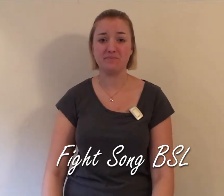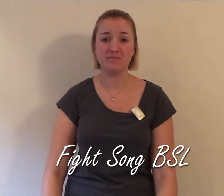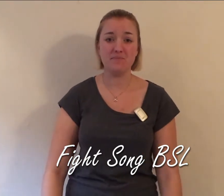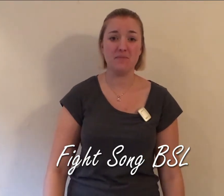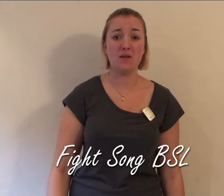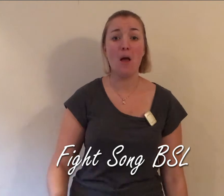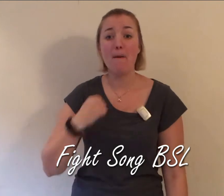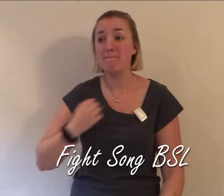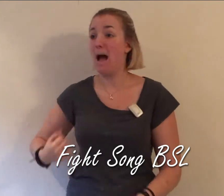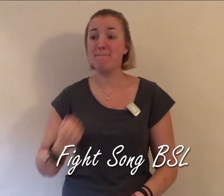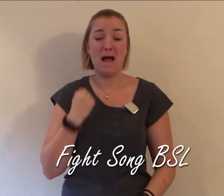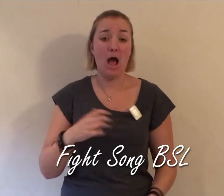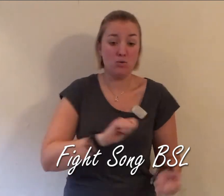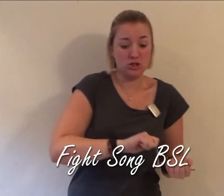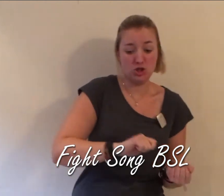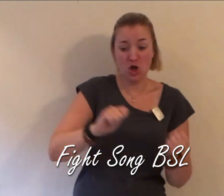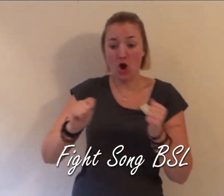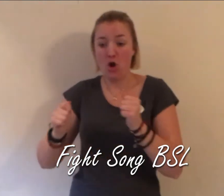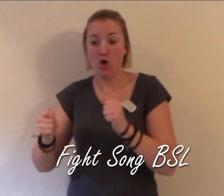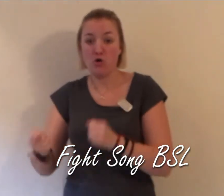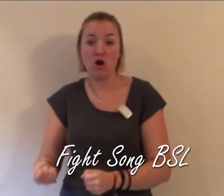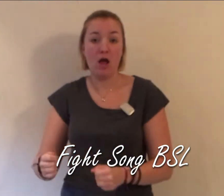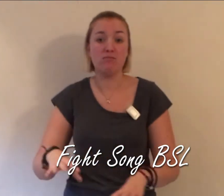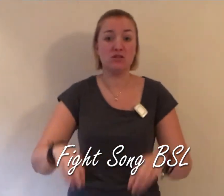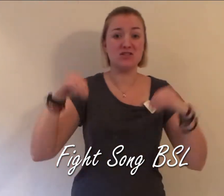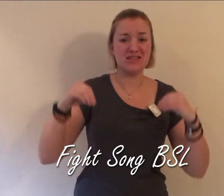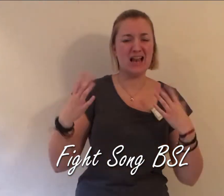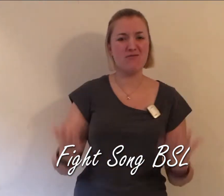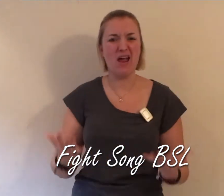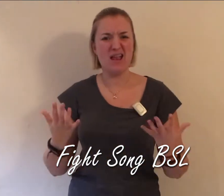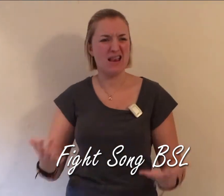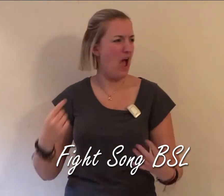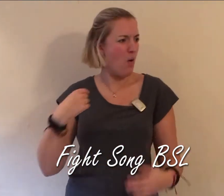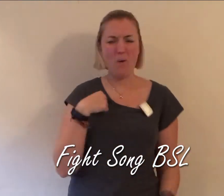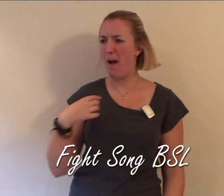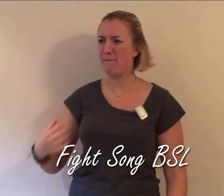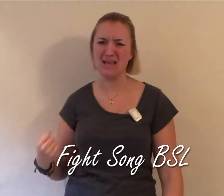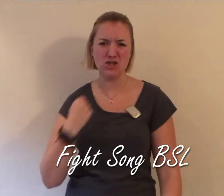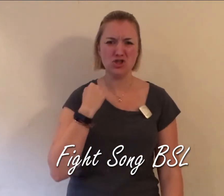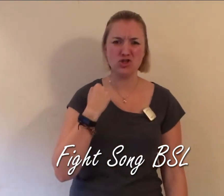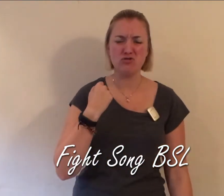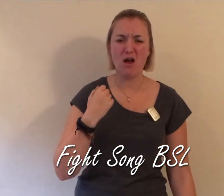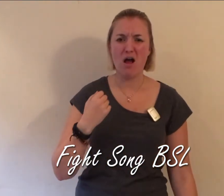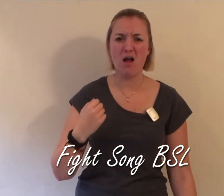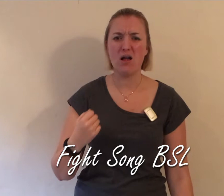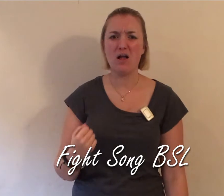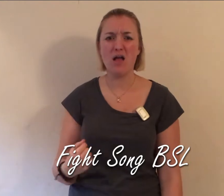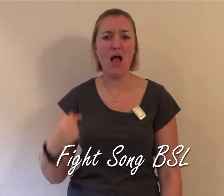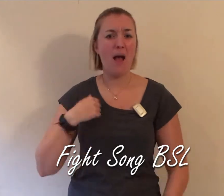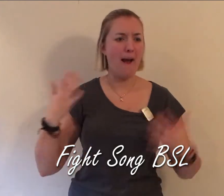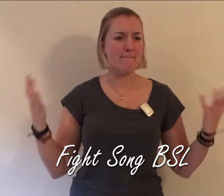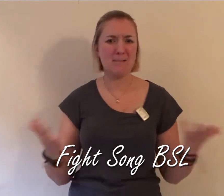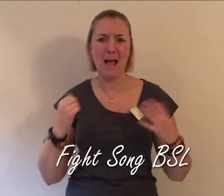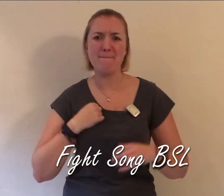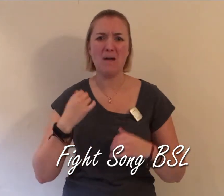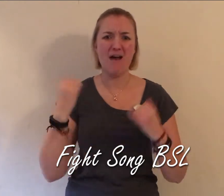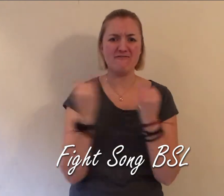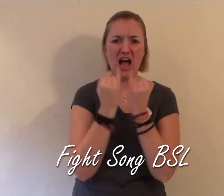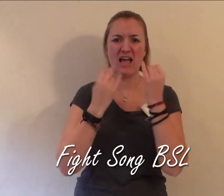My power's turned on Starting right now, I'll be strong I'll play my fight